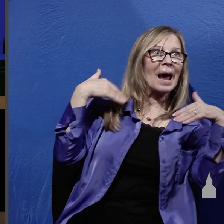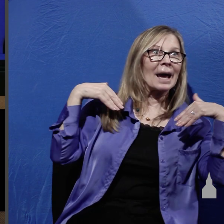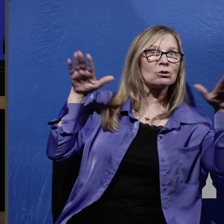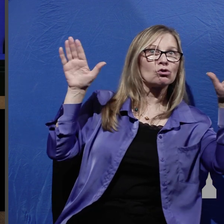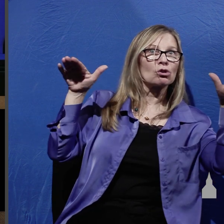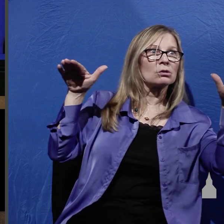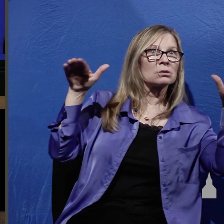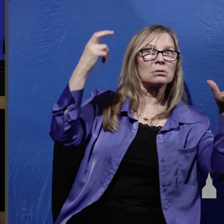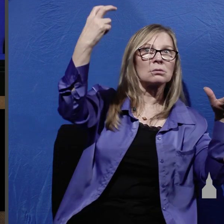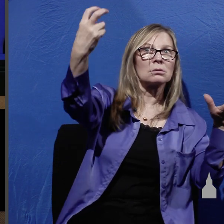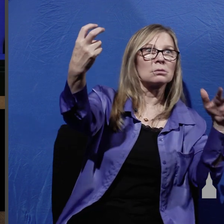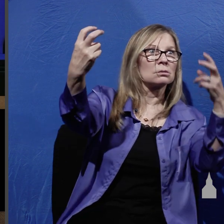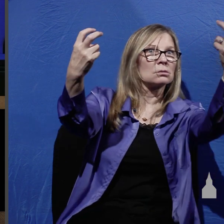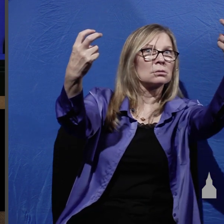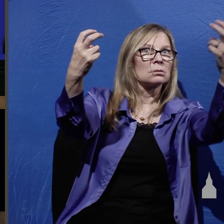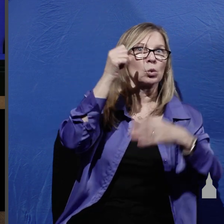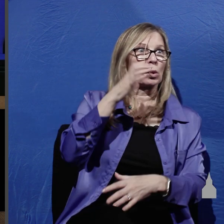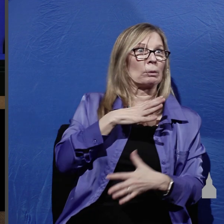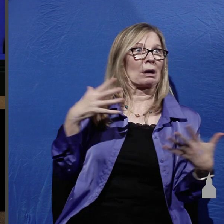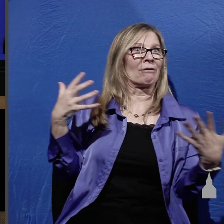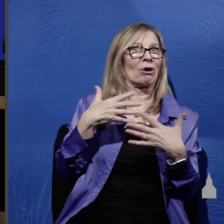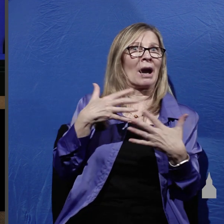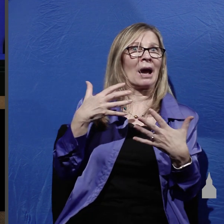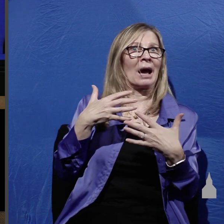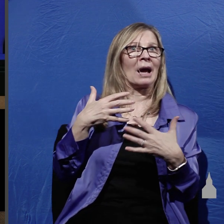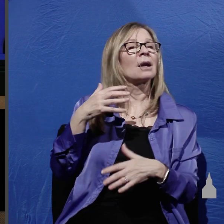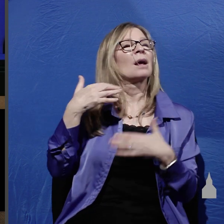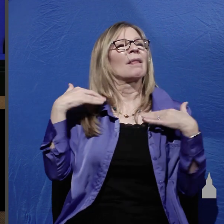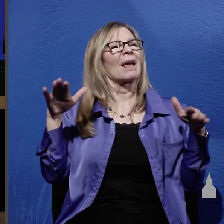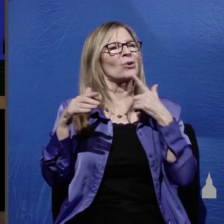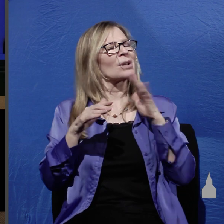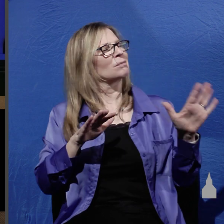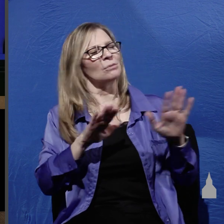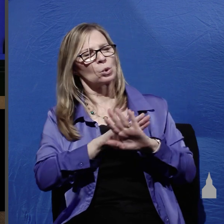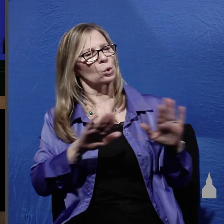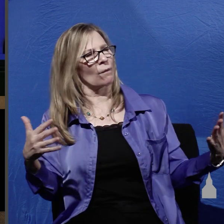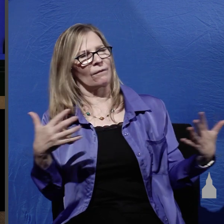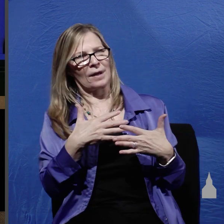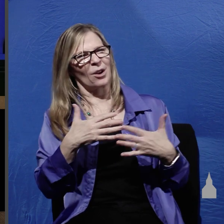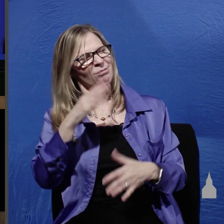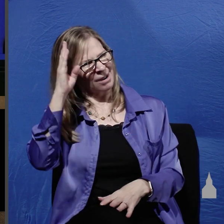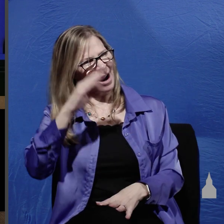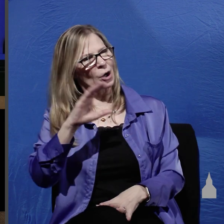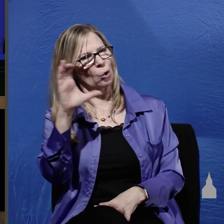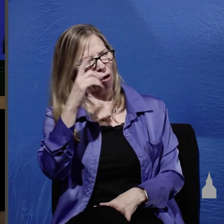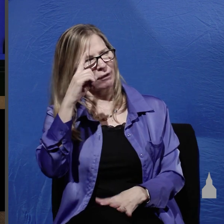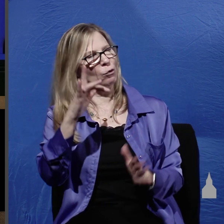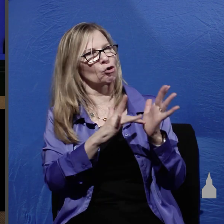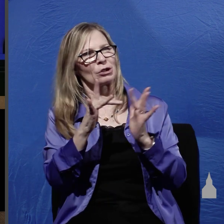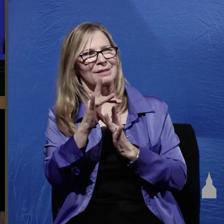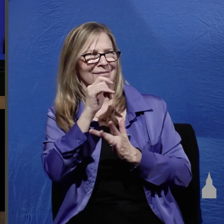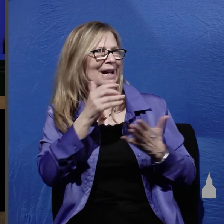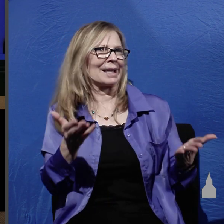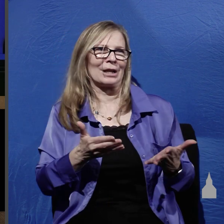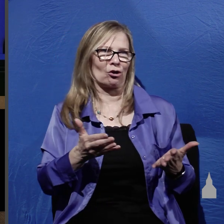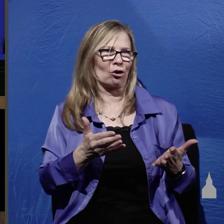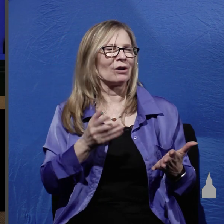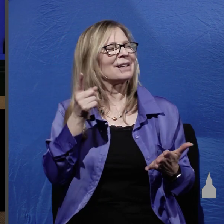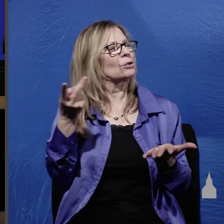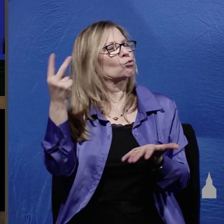the women were afraid but an angel said fear not for I know that you seek Jesus who was crucified he's not here for he's risen as he